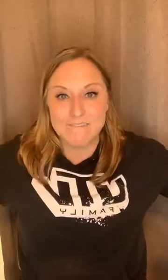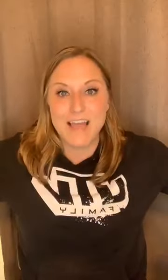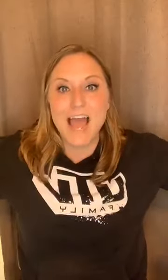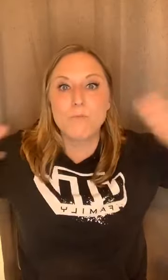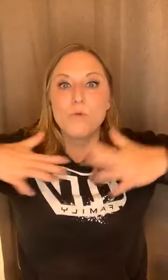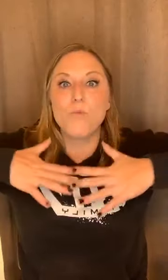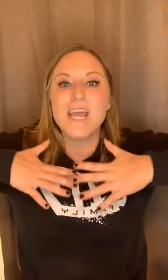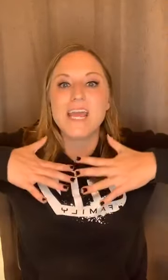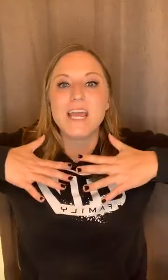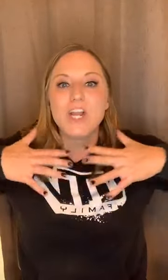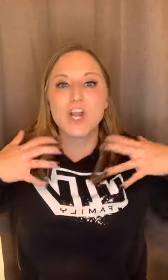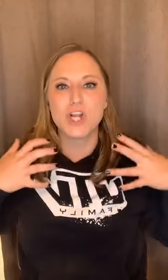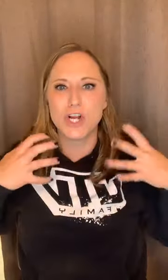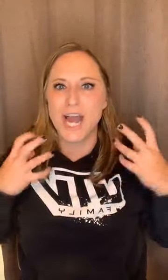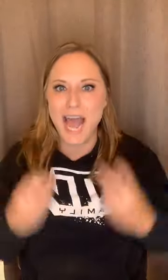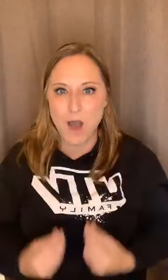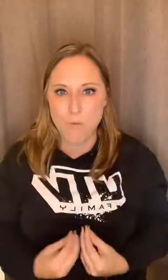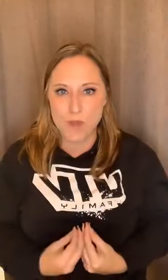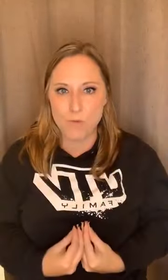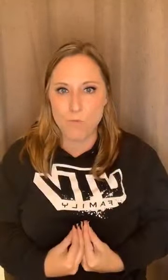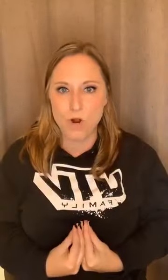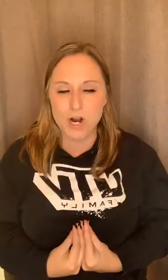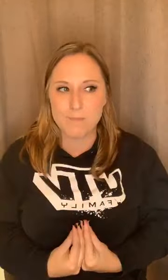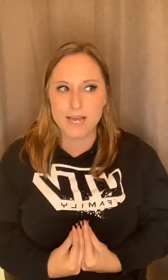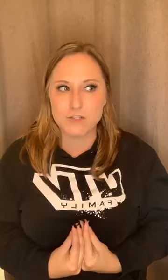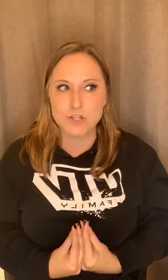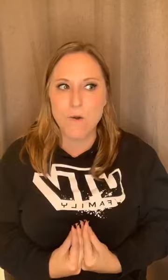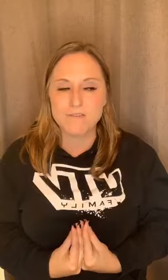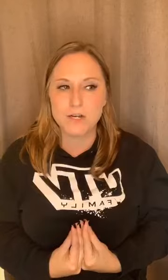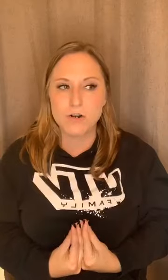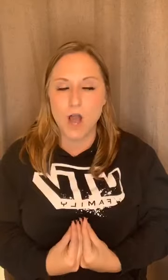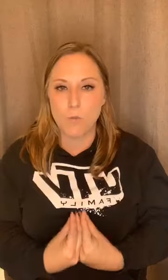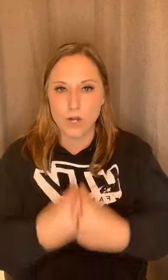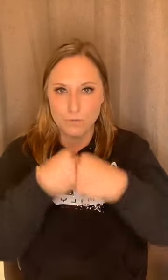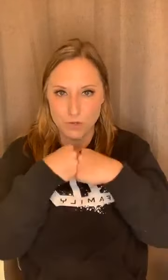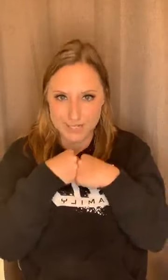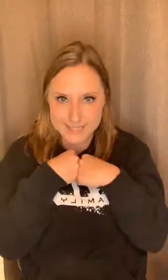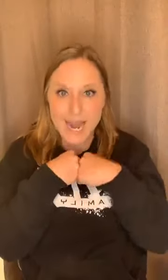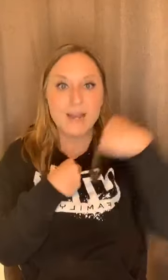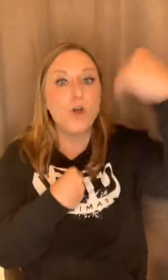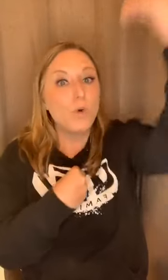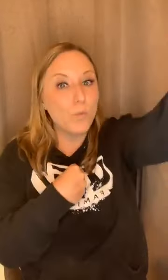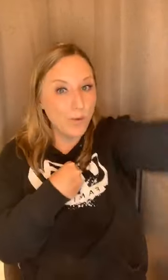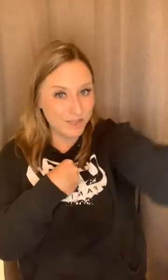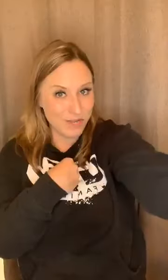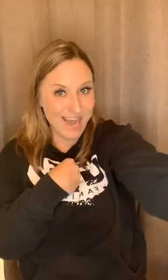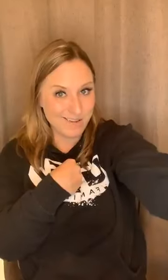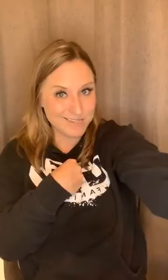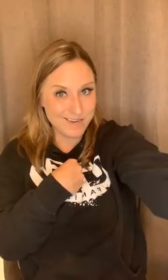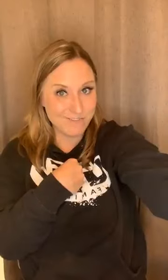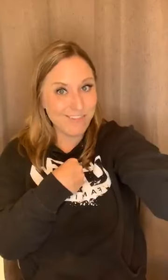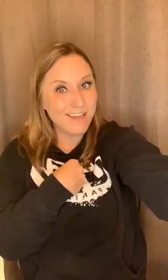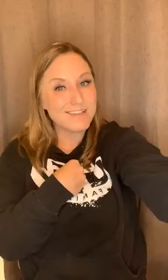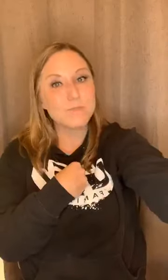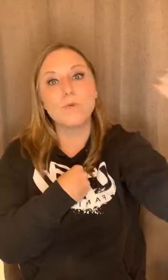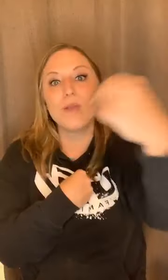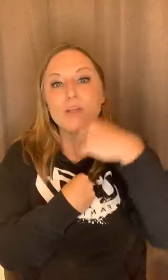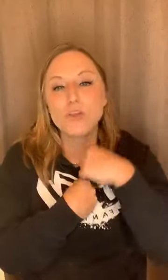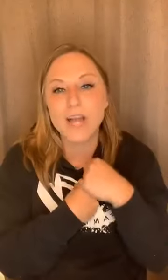And when we can learn how we work, because so often or not, we don't look inside. We look outside for things when we can learn how